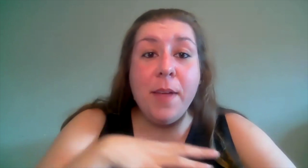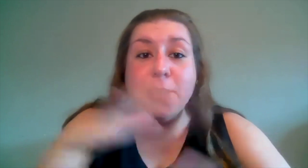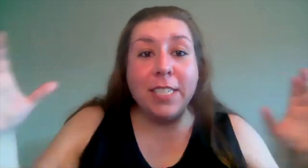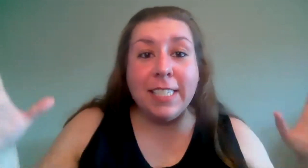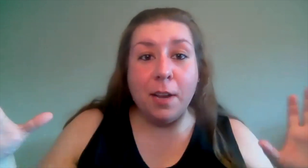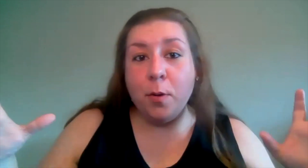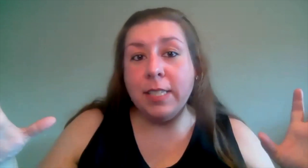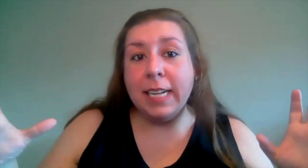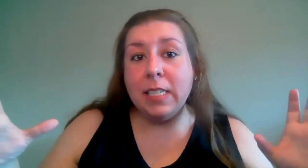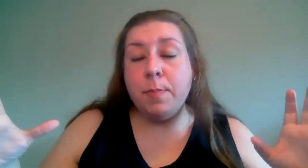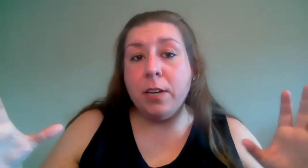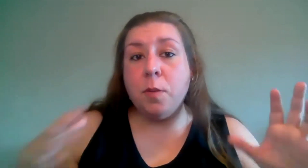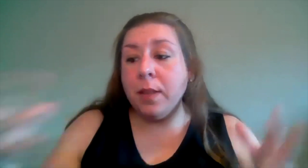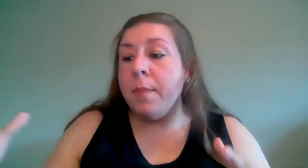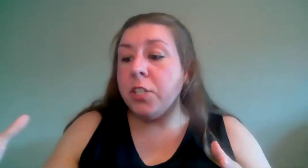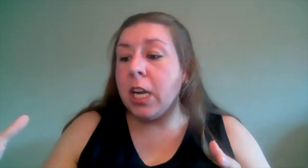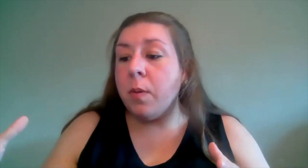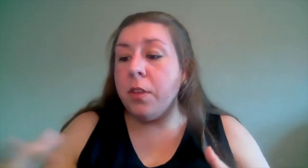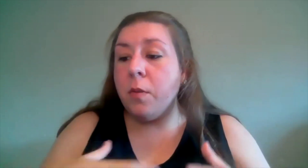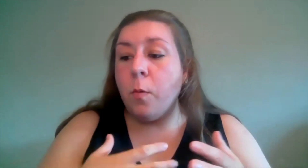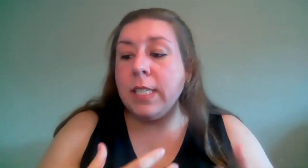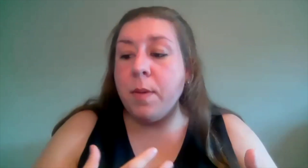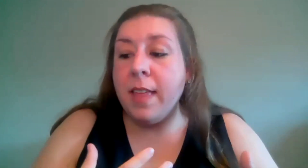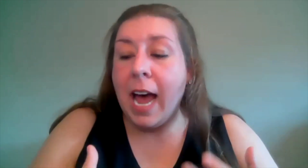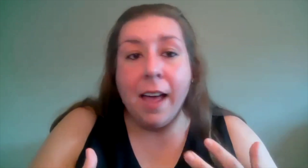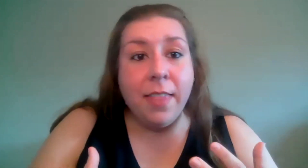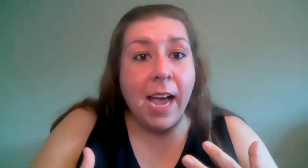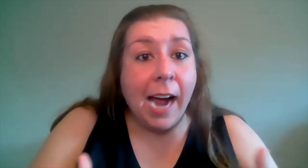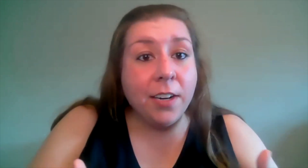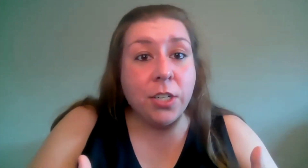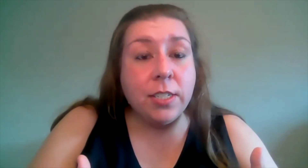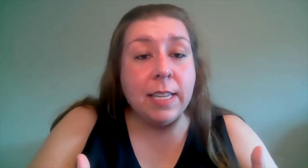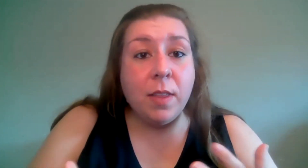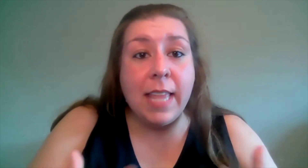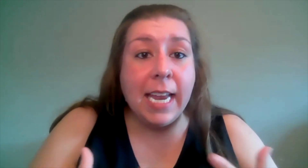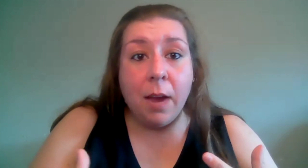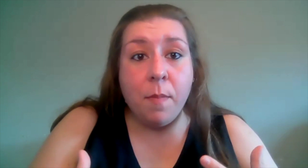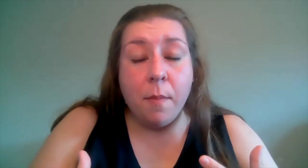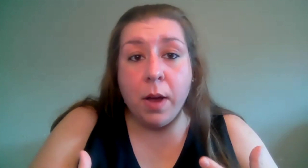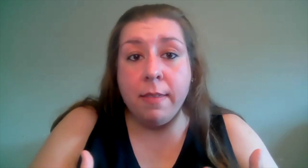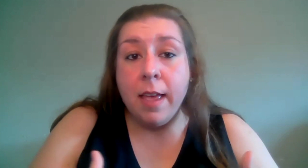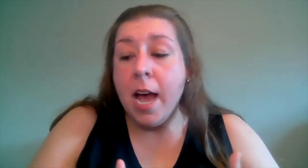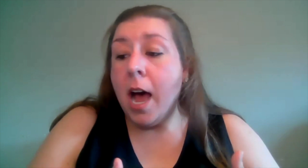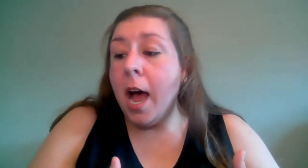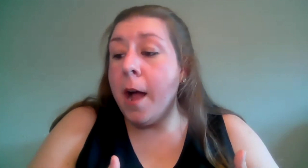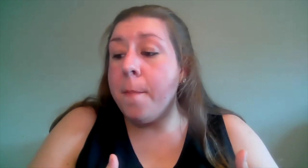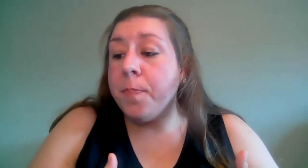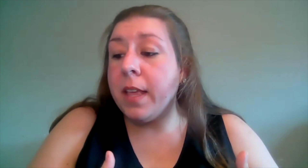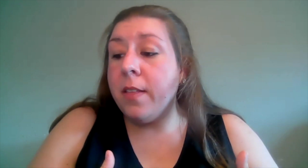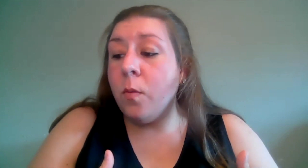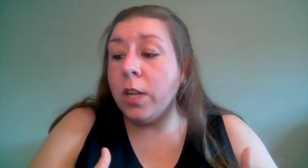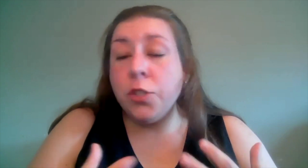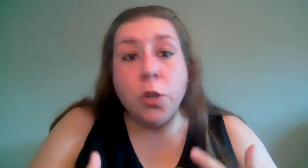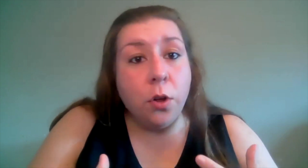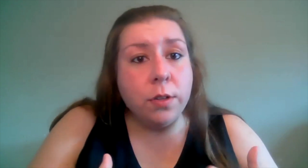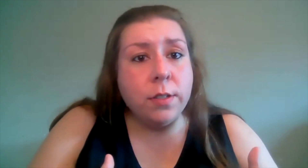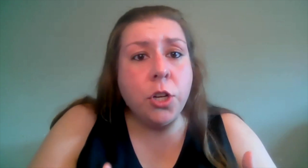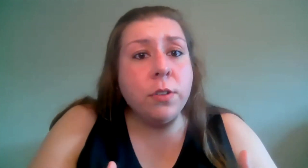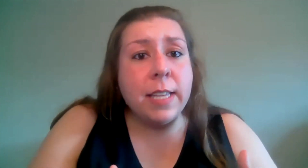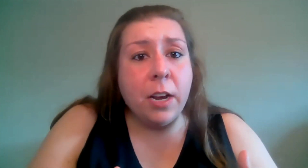interested in both sides of spectrum but let me share with you some of the the actors that what they came up with um what show shows that